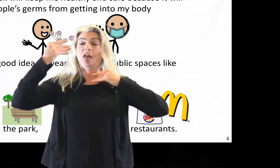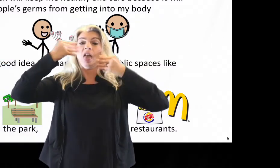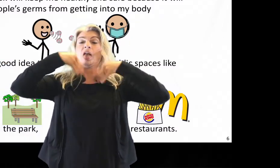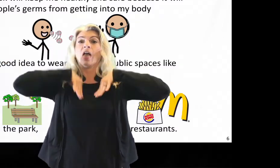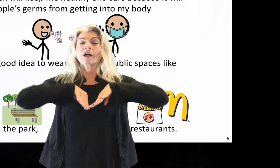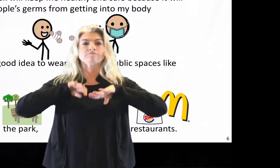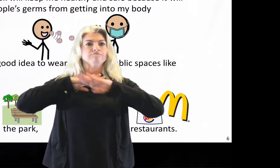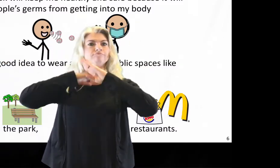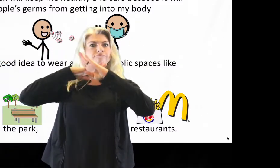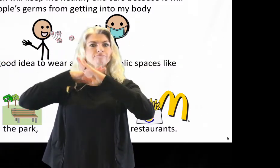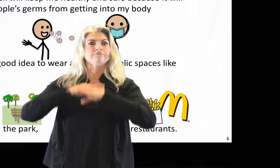my body.